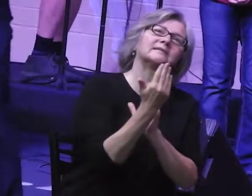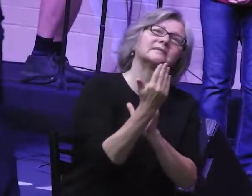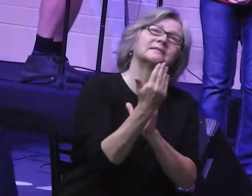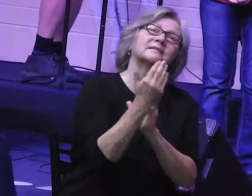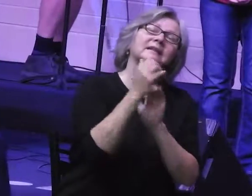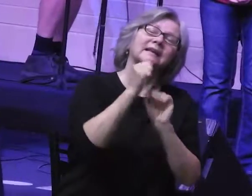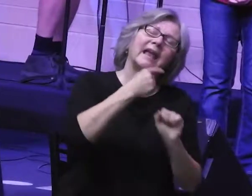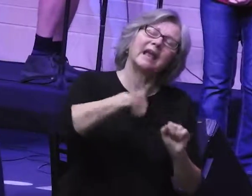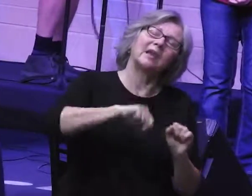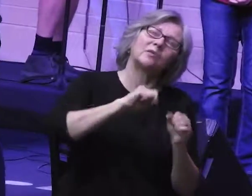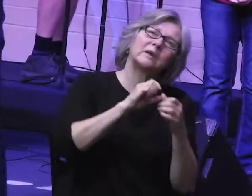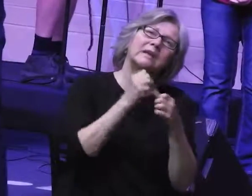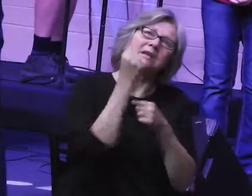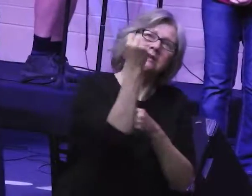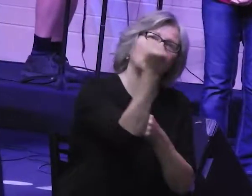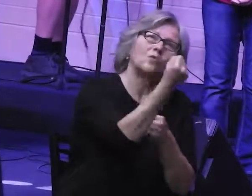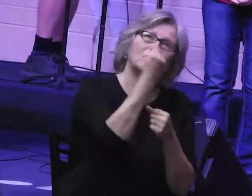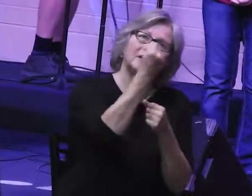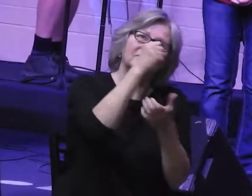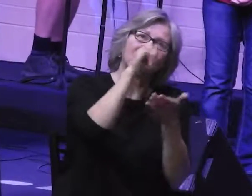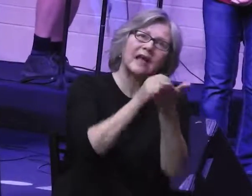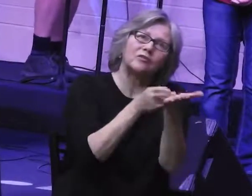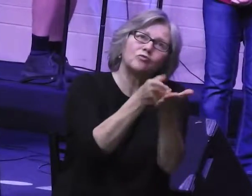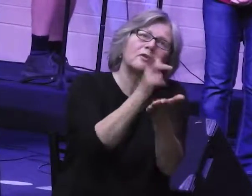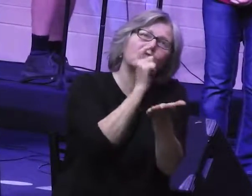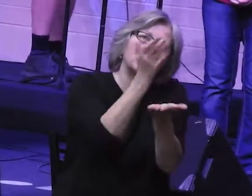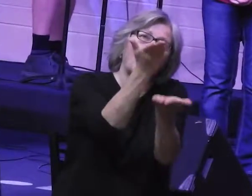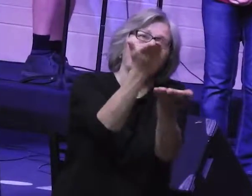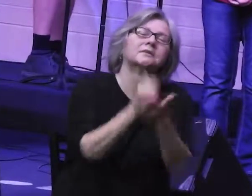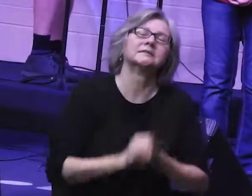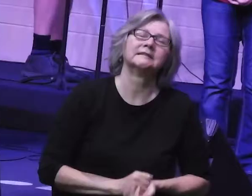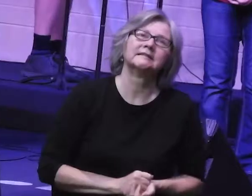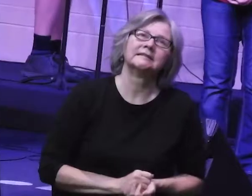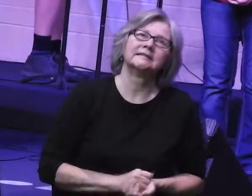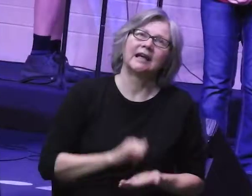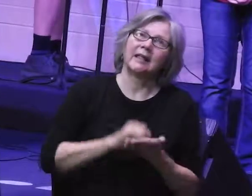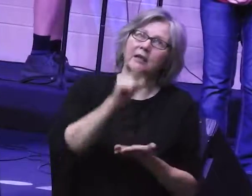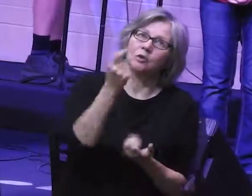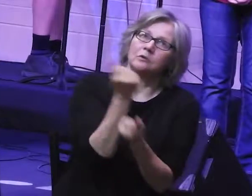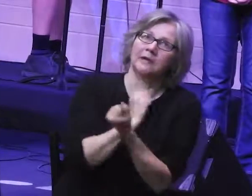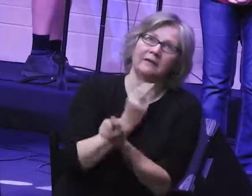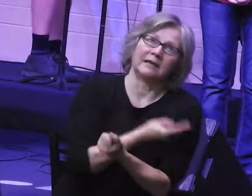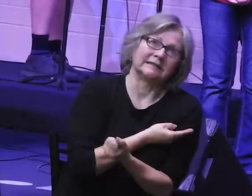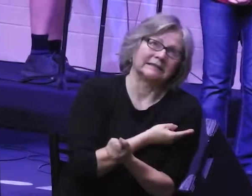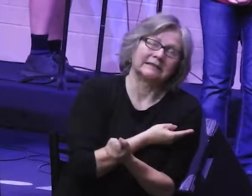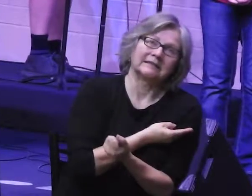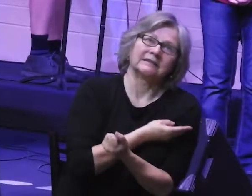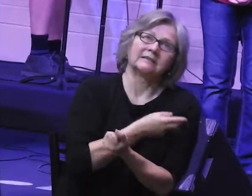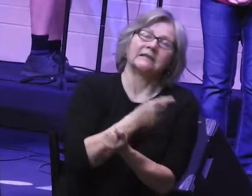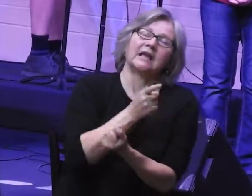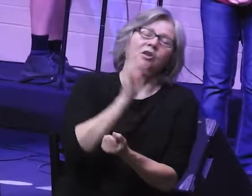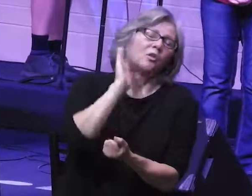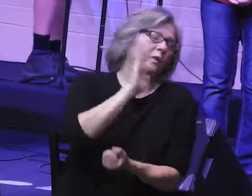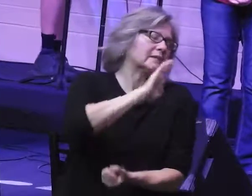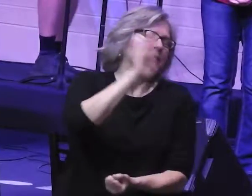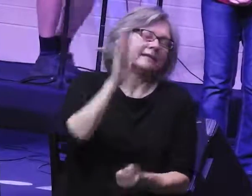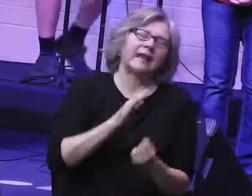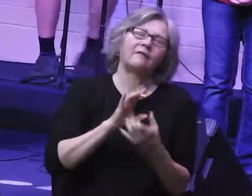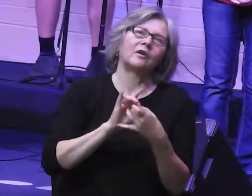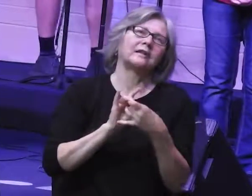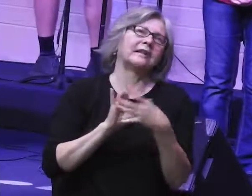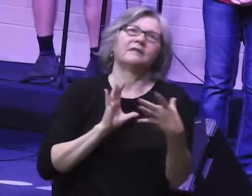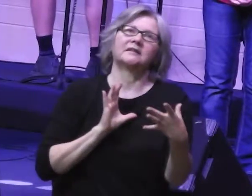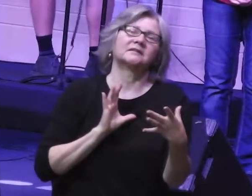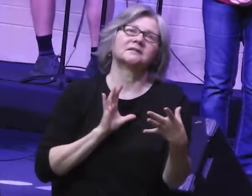Can we hang on to this truth of who You are? That You love us, You'll never